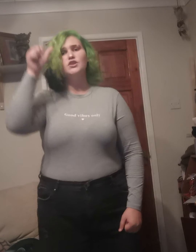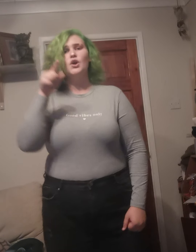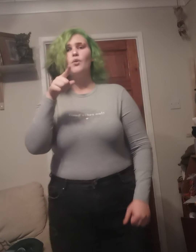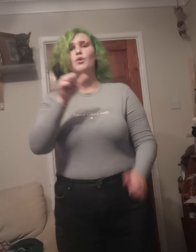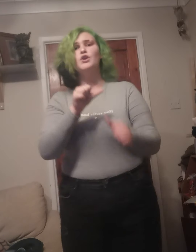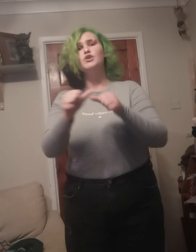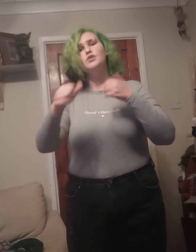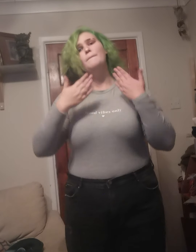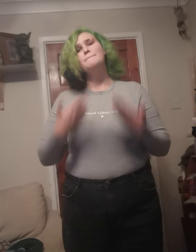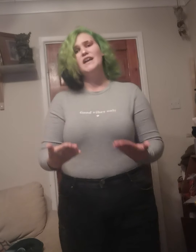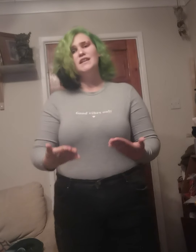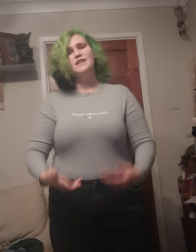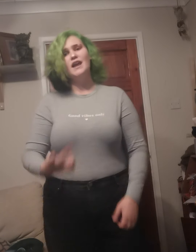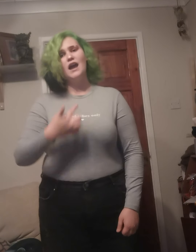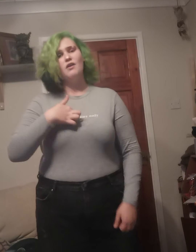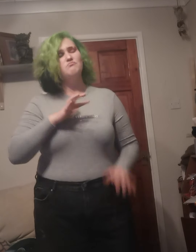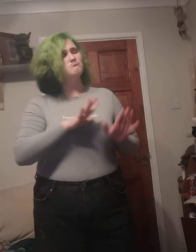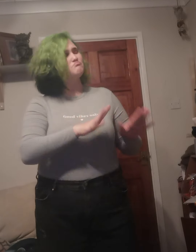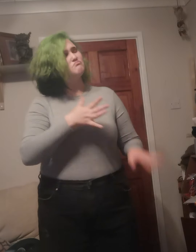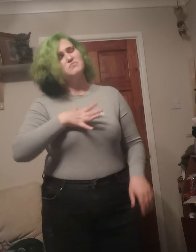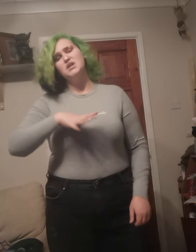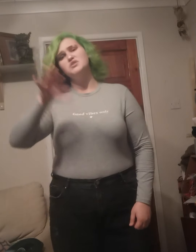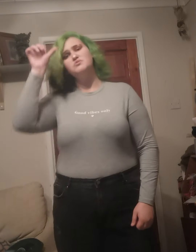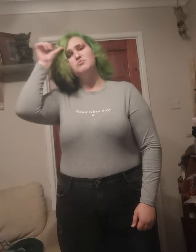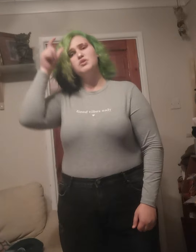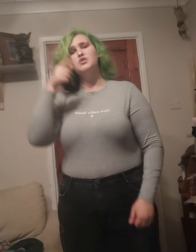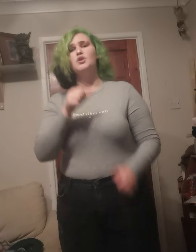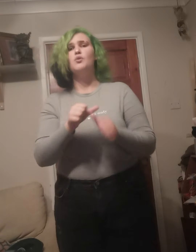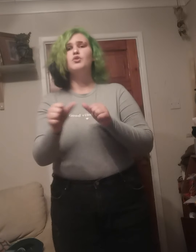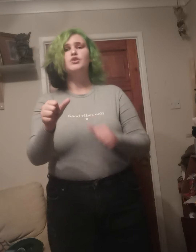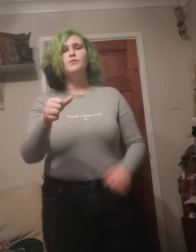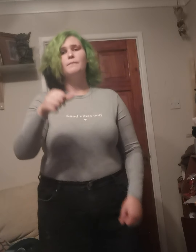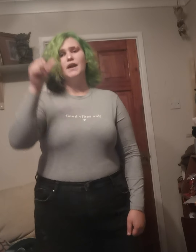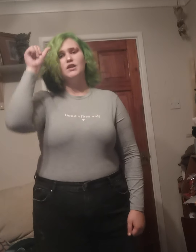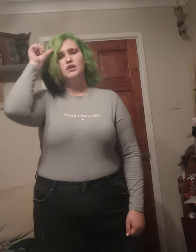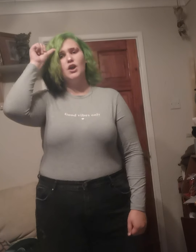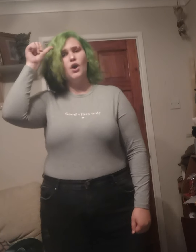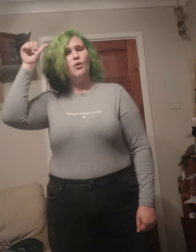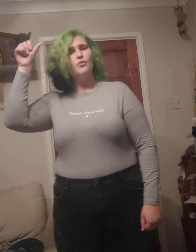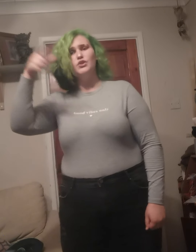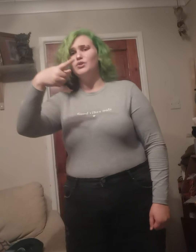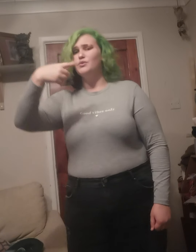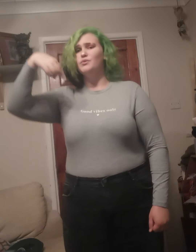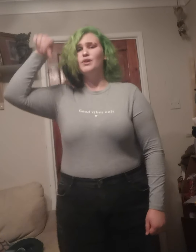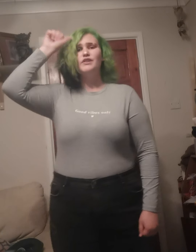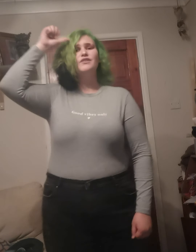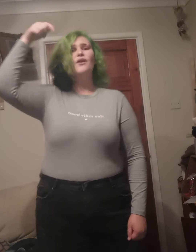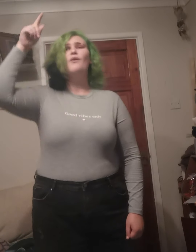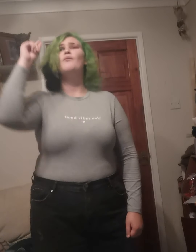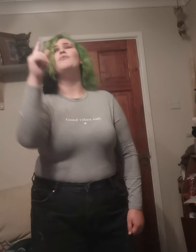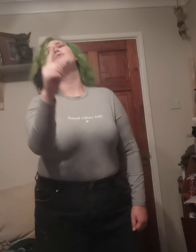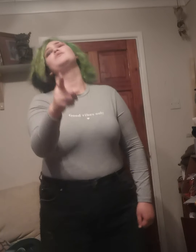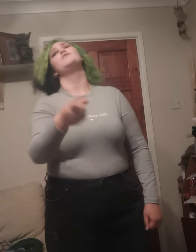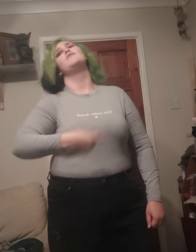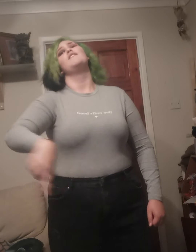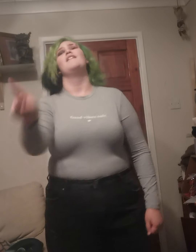know, you better now I just wanna know you, know you, know you